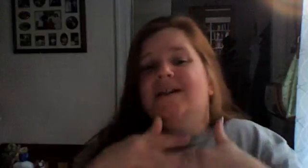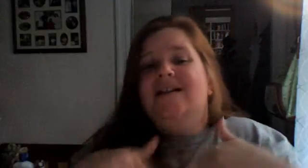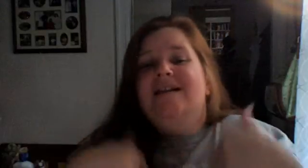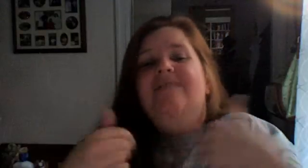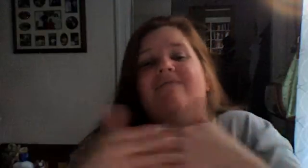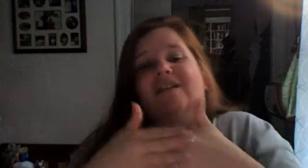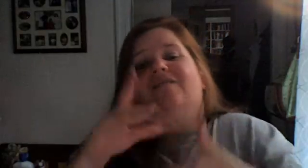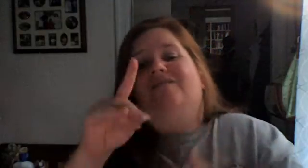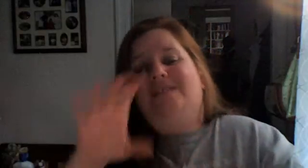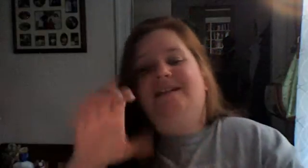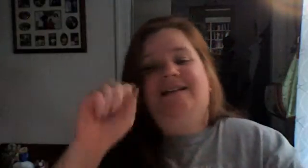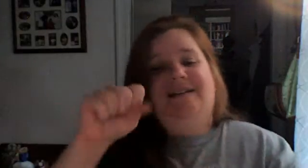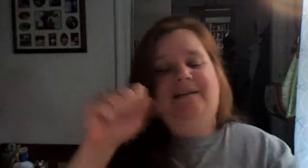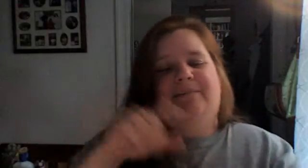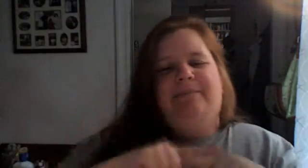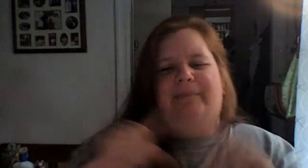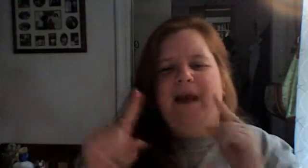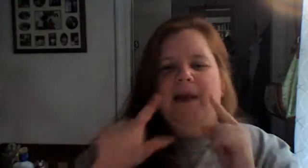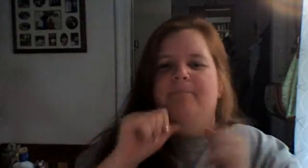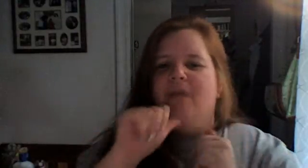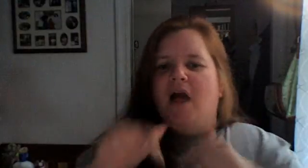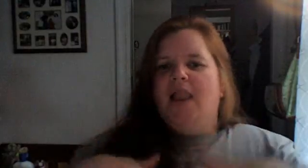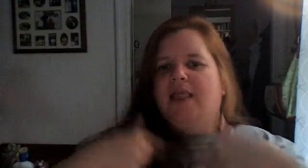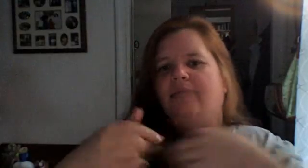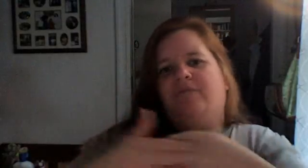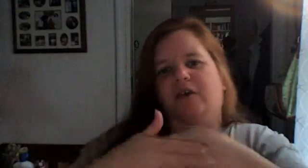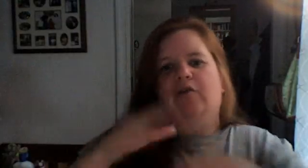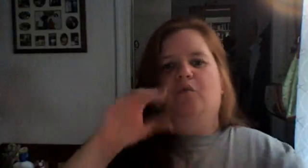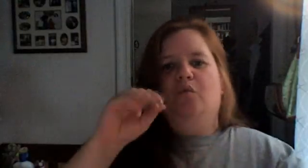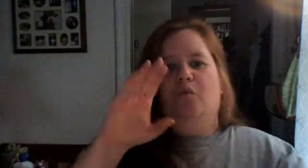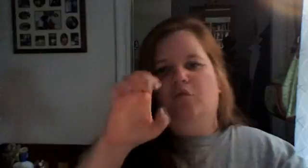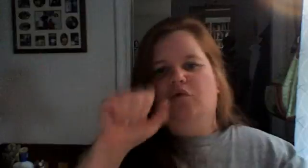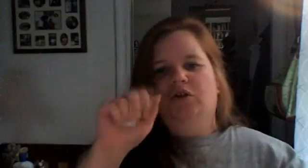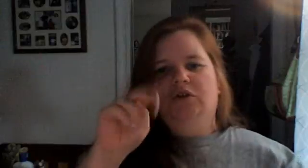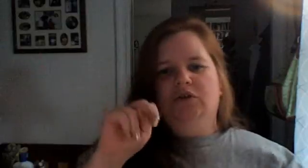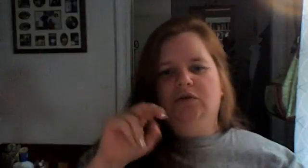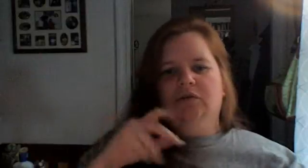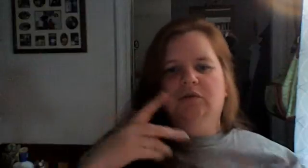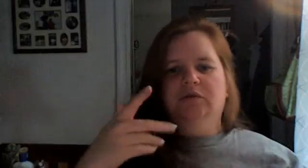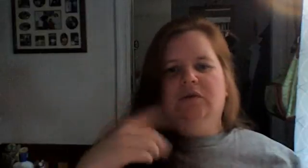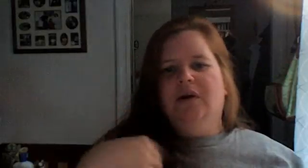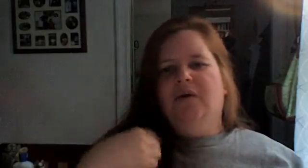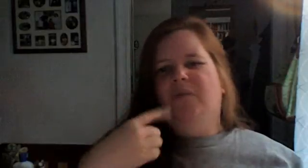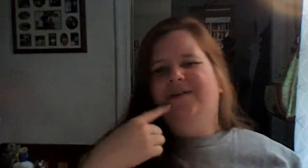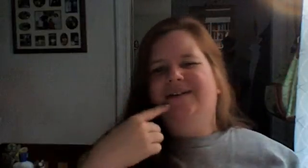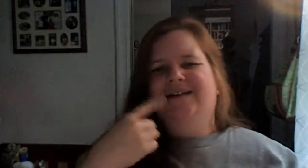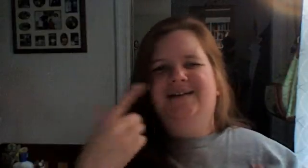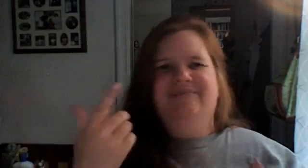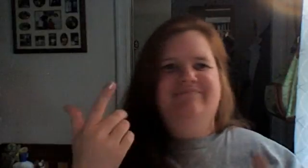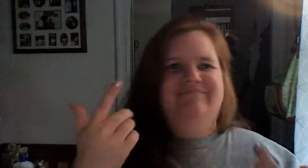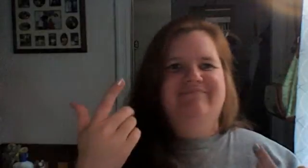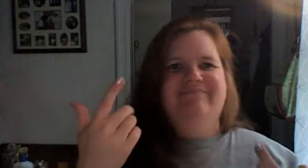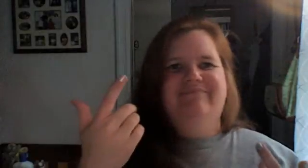There's not a huge revelation here. Rather, like a lot of Washington men were on those things. So we'll